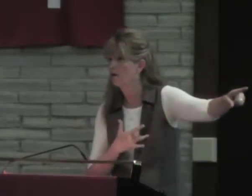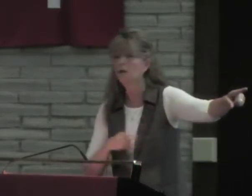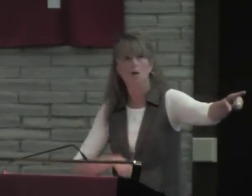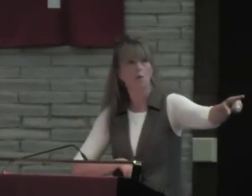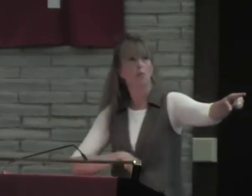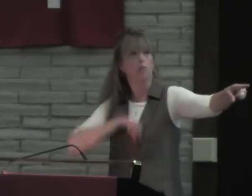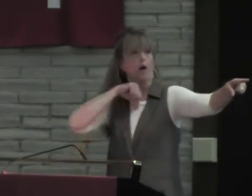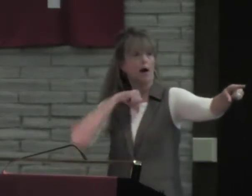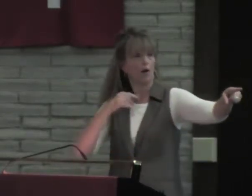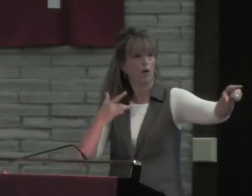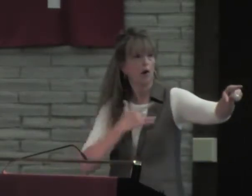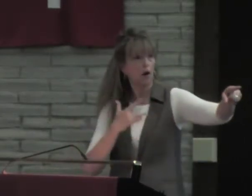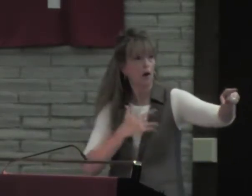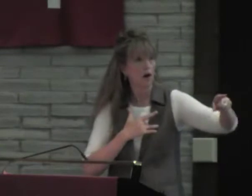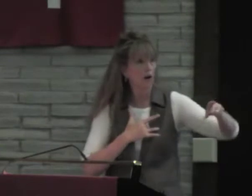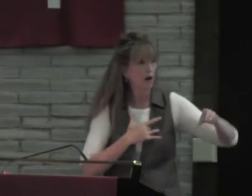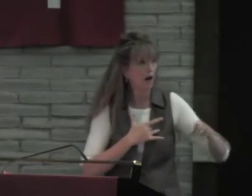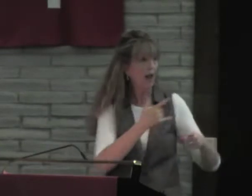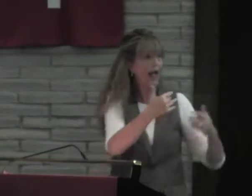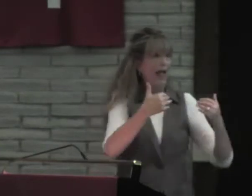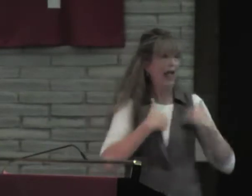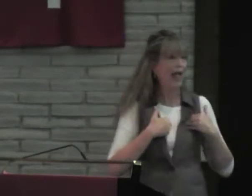that maybe they have their mean heart or they're proud